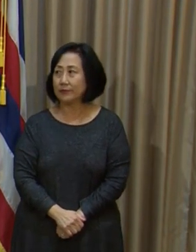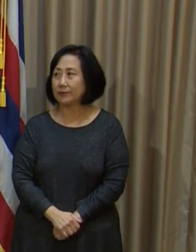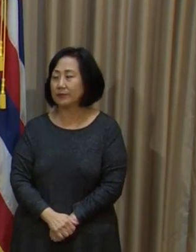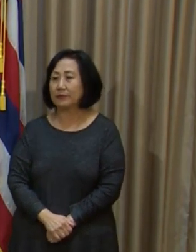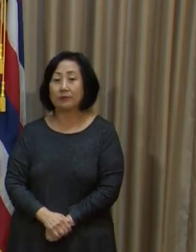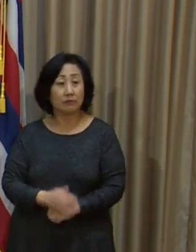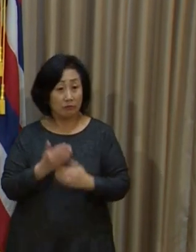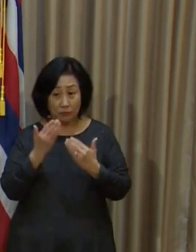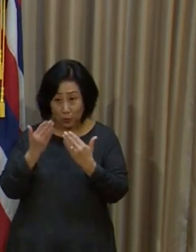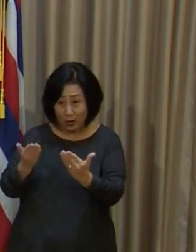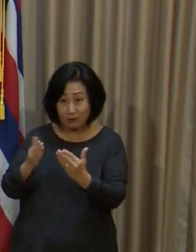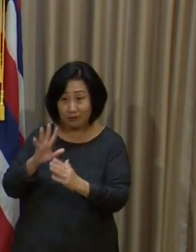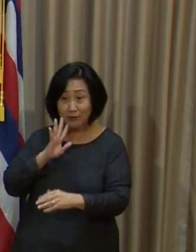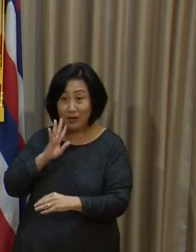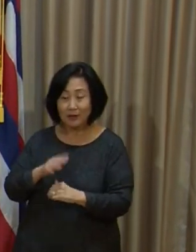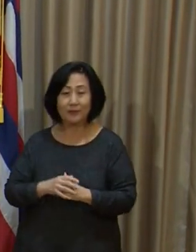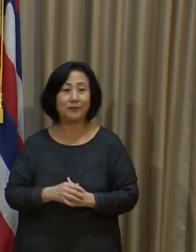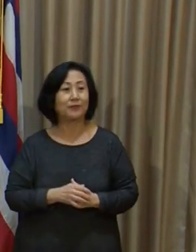Go ahead, Jolani.